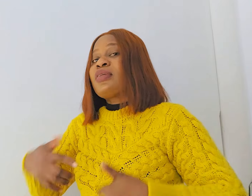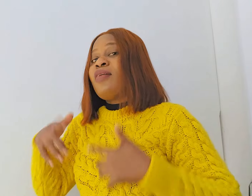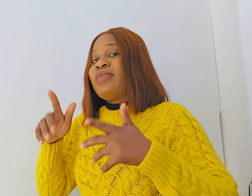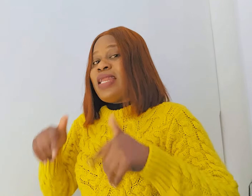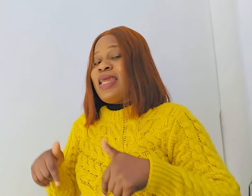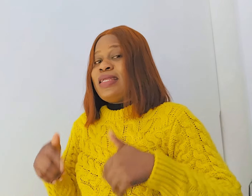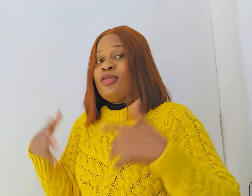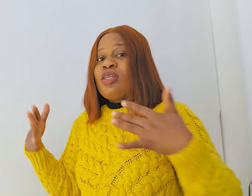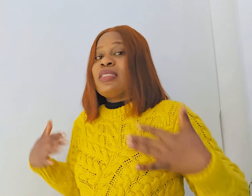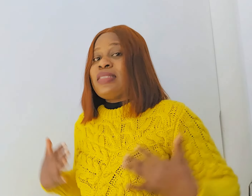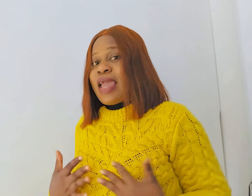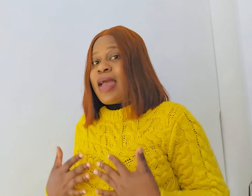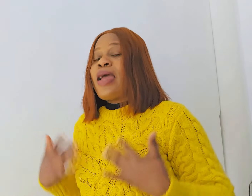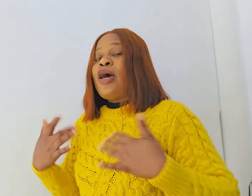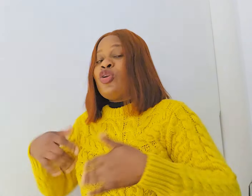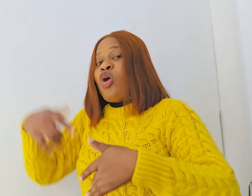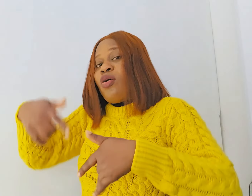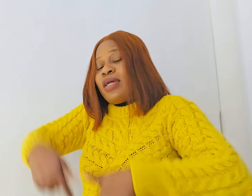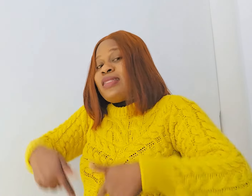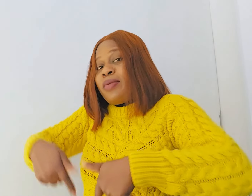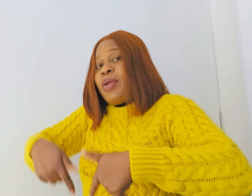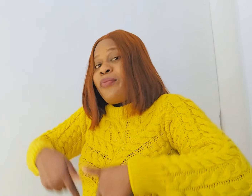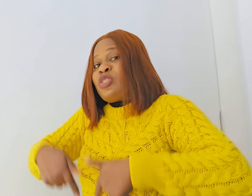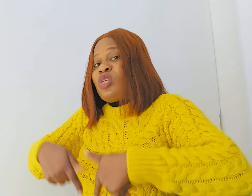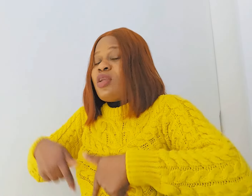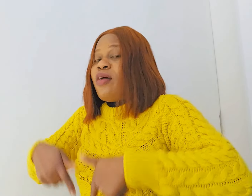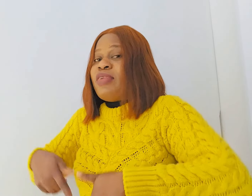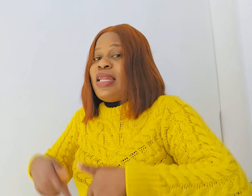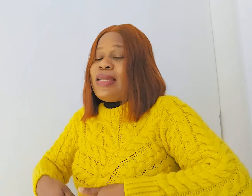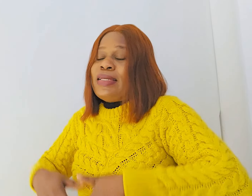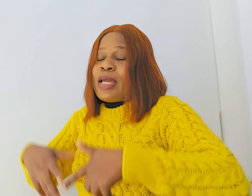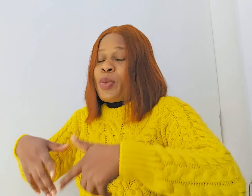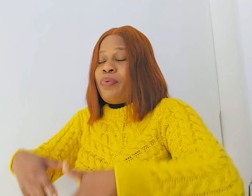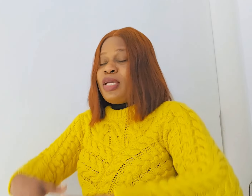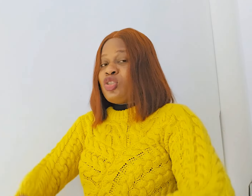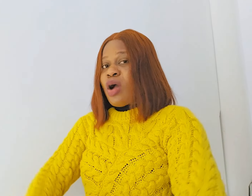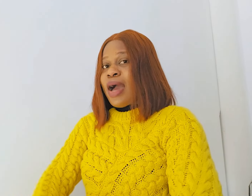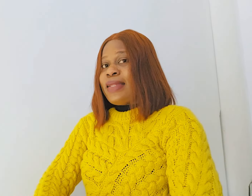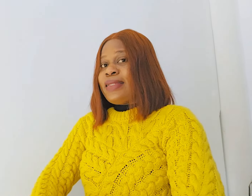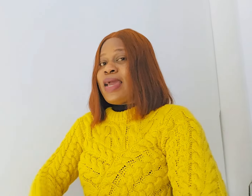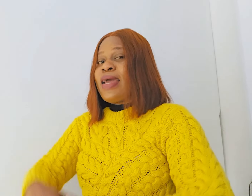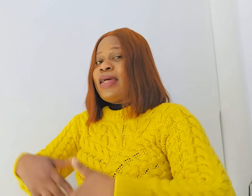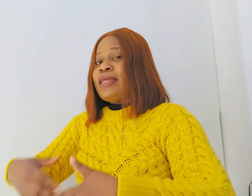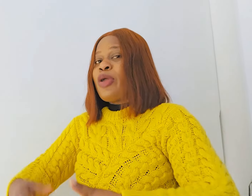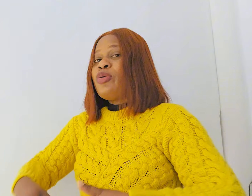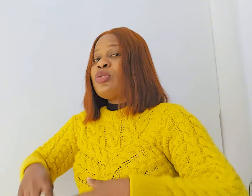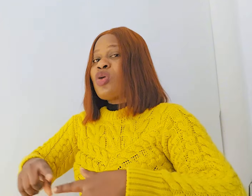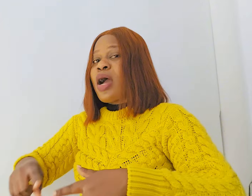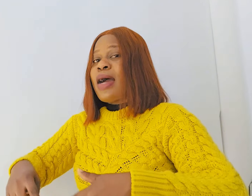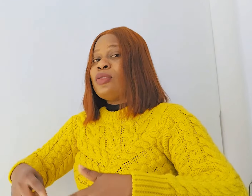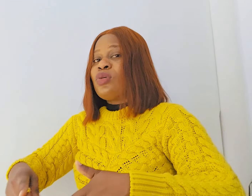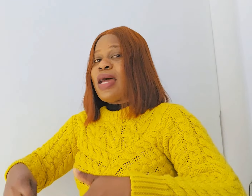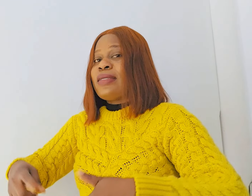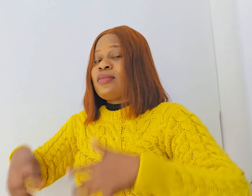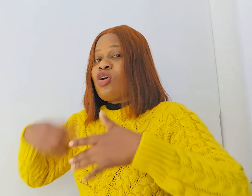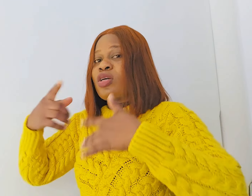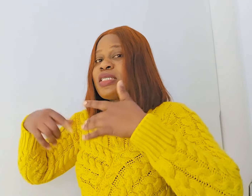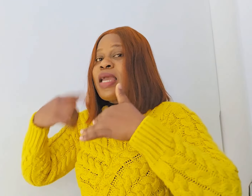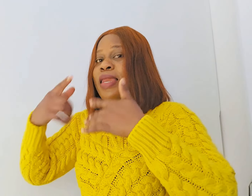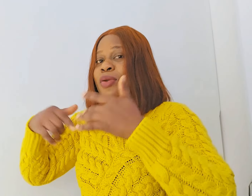of the lady not there your the in-between of the lady then you place your hand there then use your hand to like turn a little